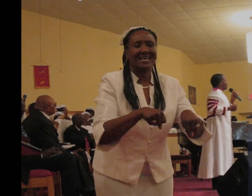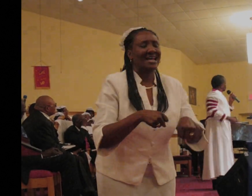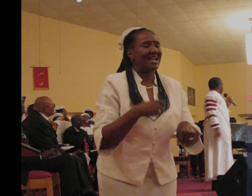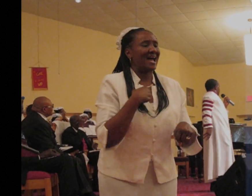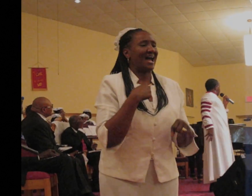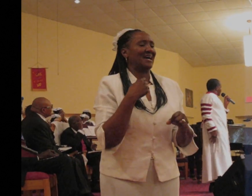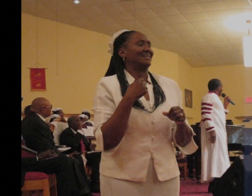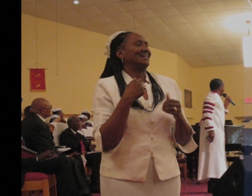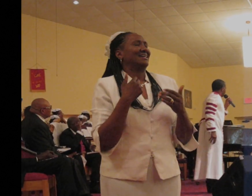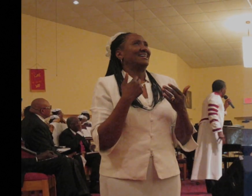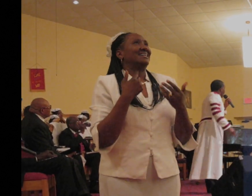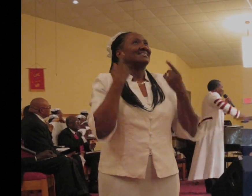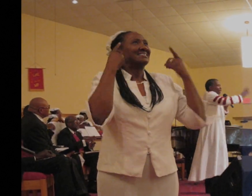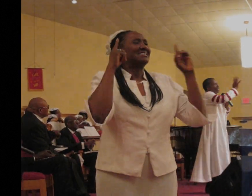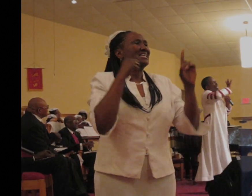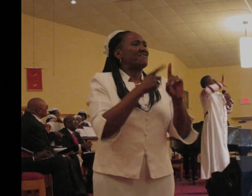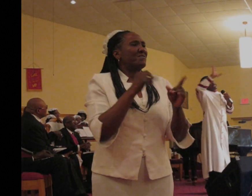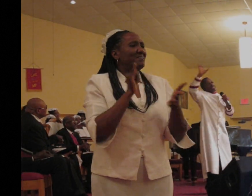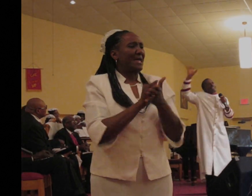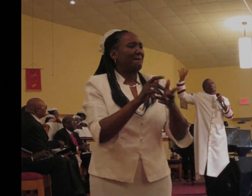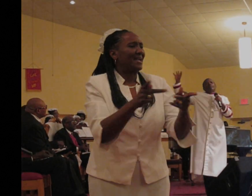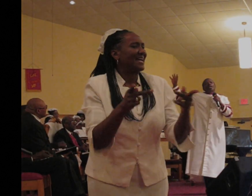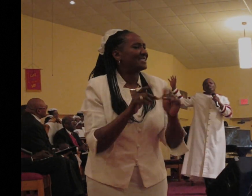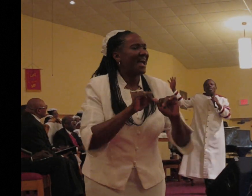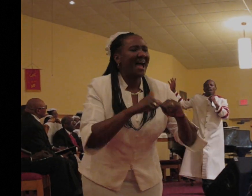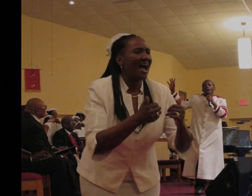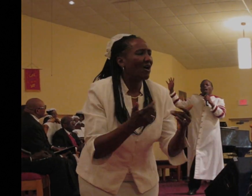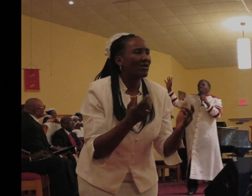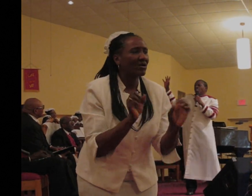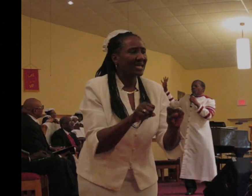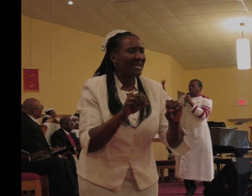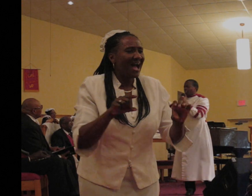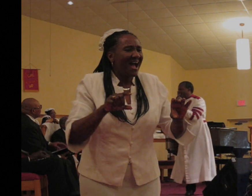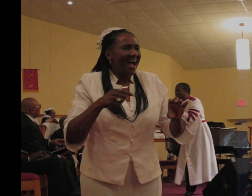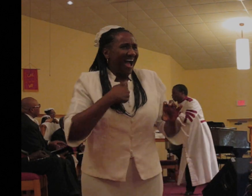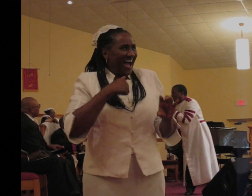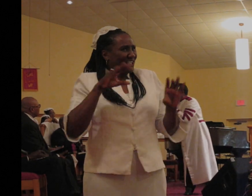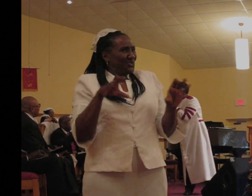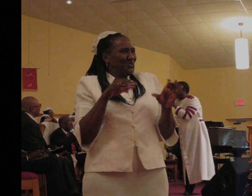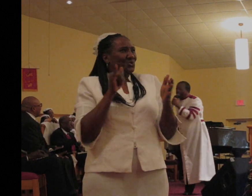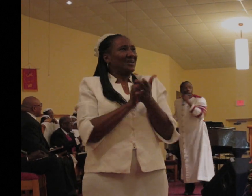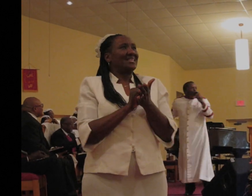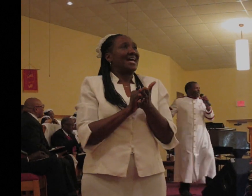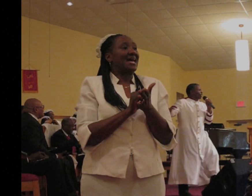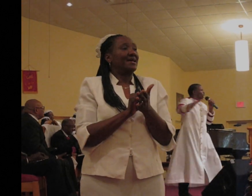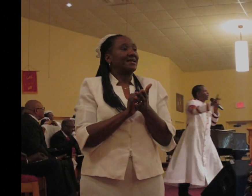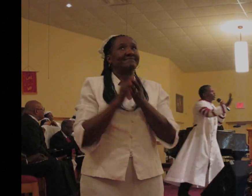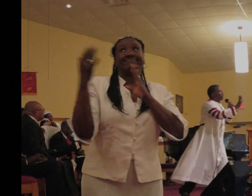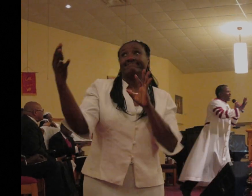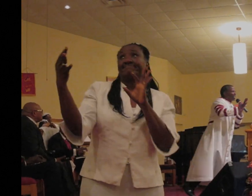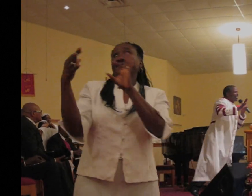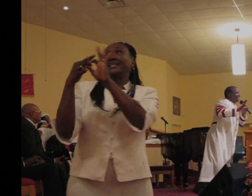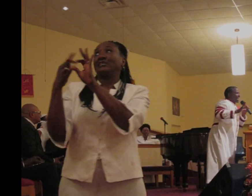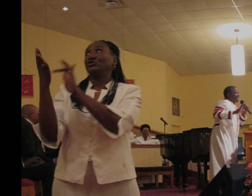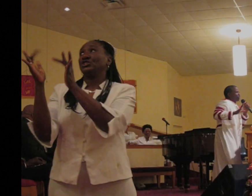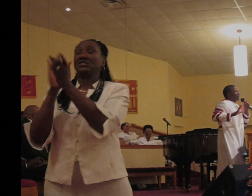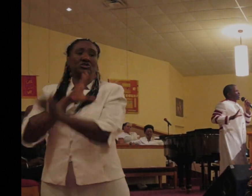from this state? Well, he said, thanks be unto God for Jesus Christ. Because the only way that I can really